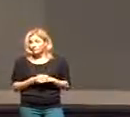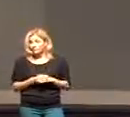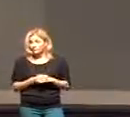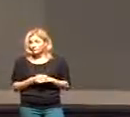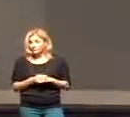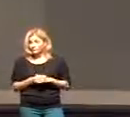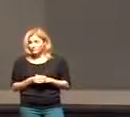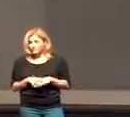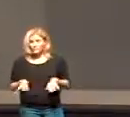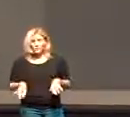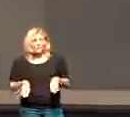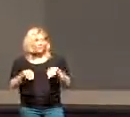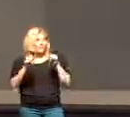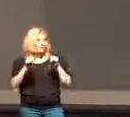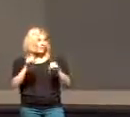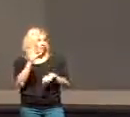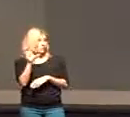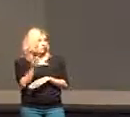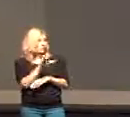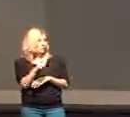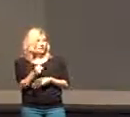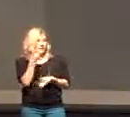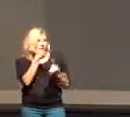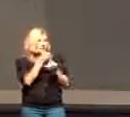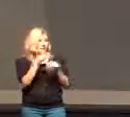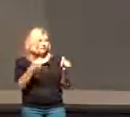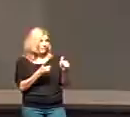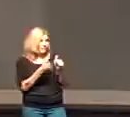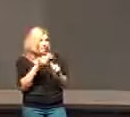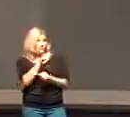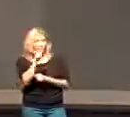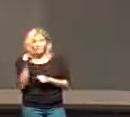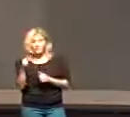to take up the cross to deny yourself and to follow him